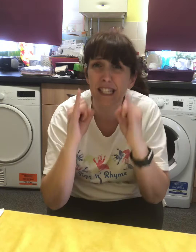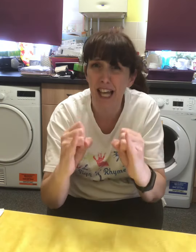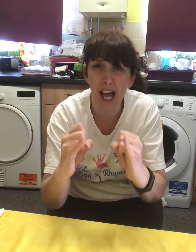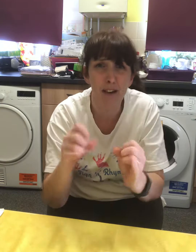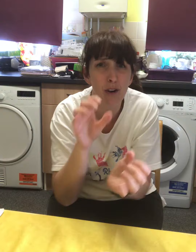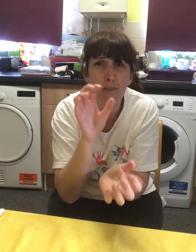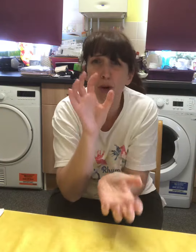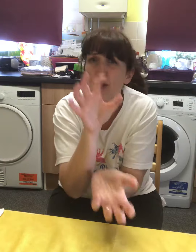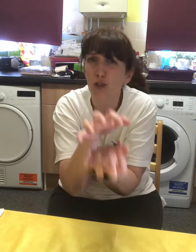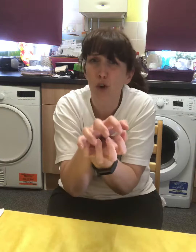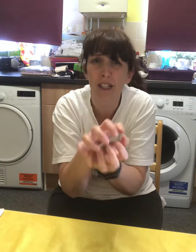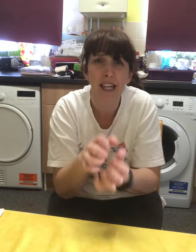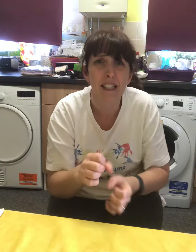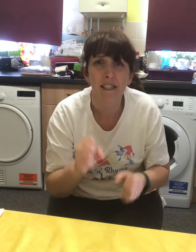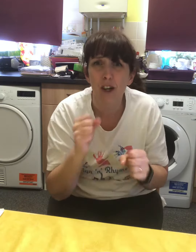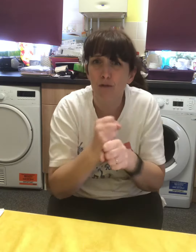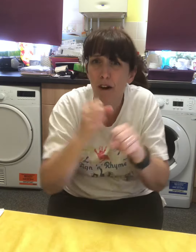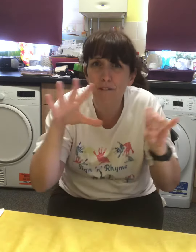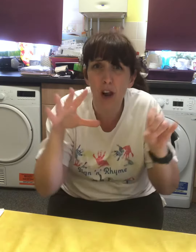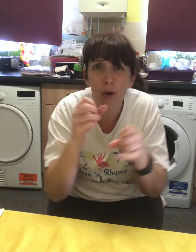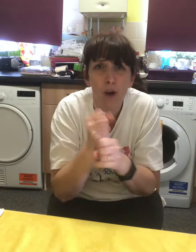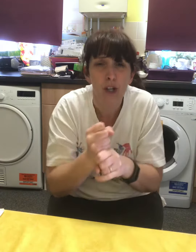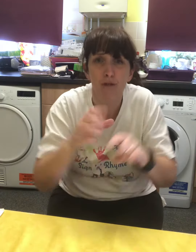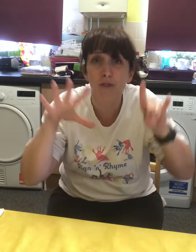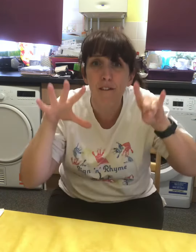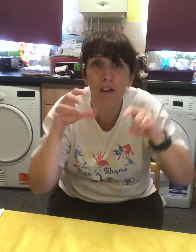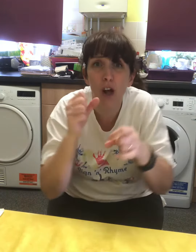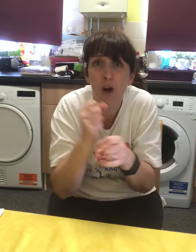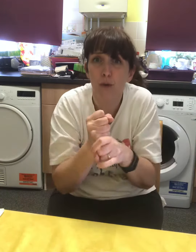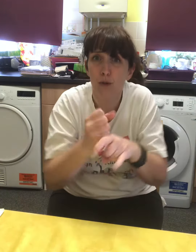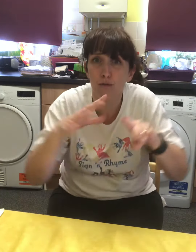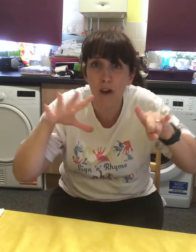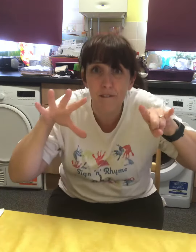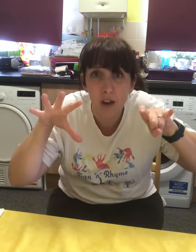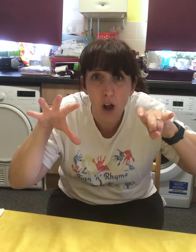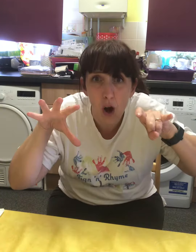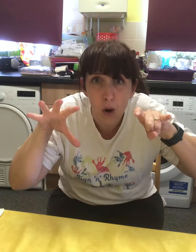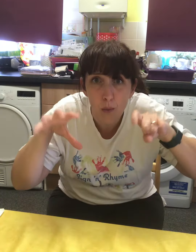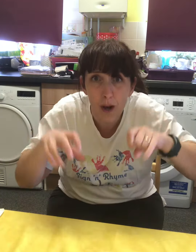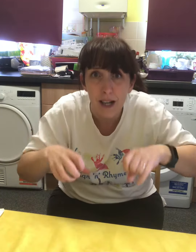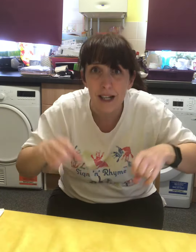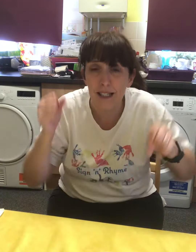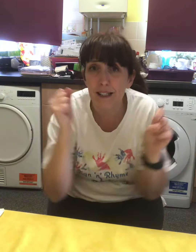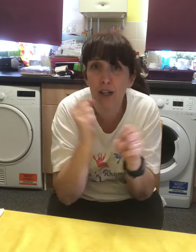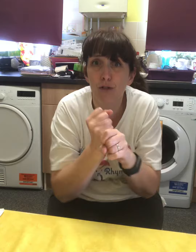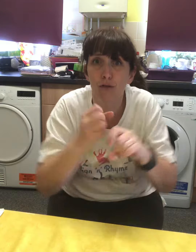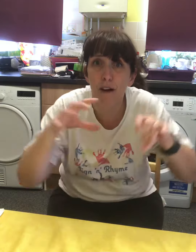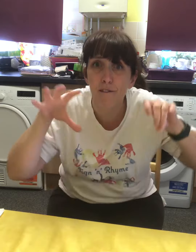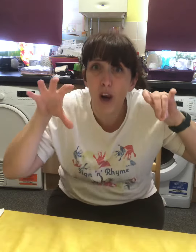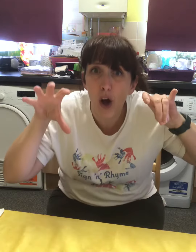terrible jaws. He's the Gruffalo, Gruffalo, Gruffalo, he's the Gruffalo.